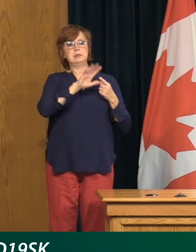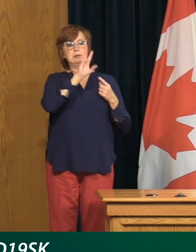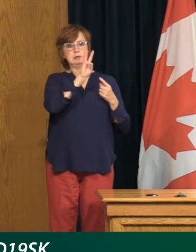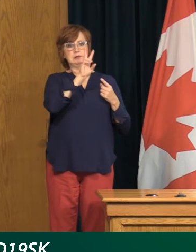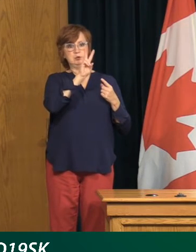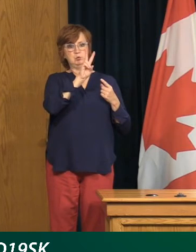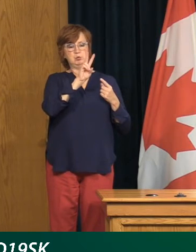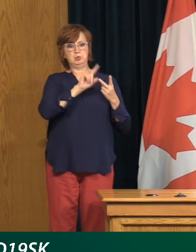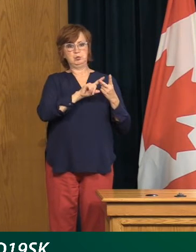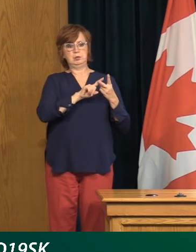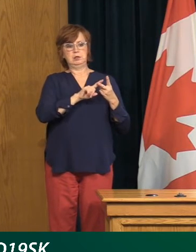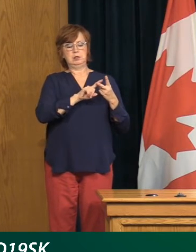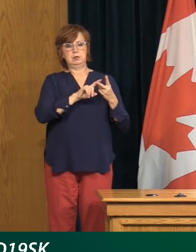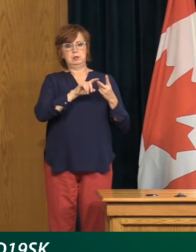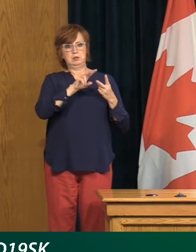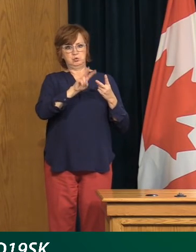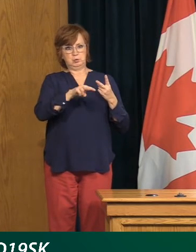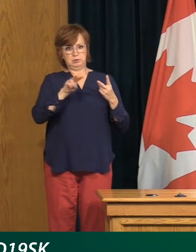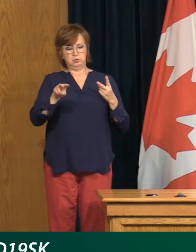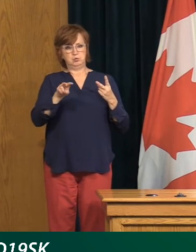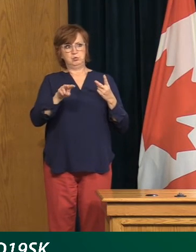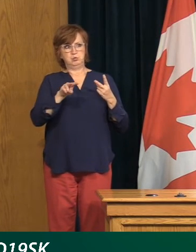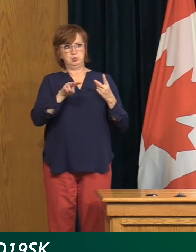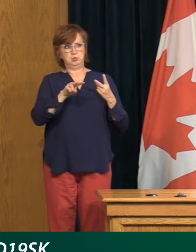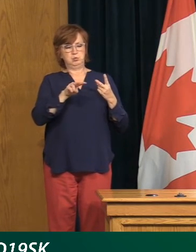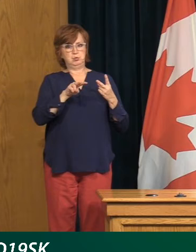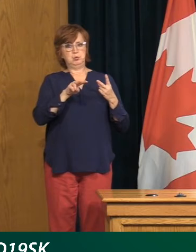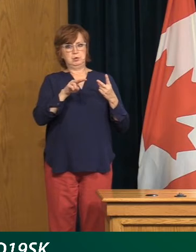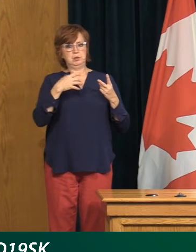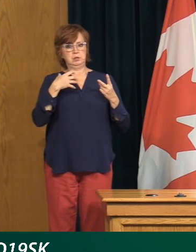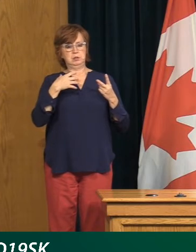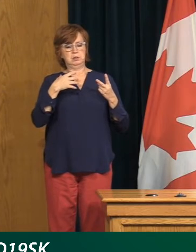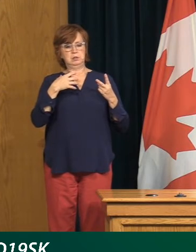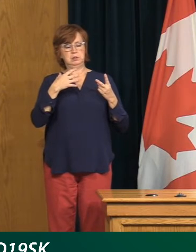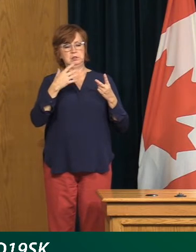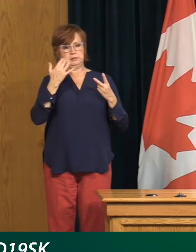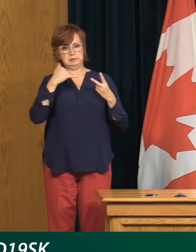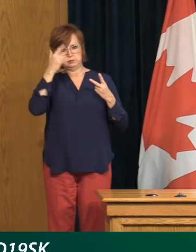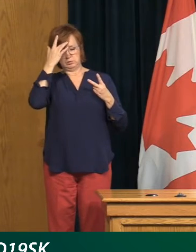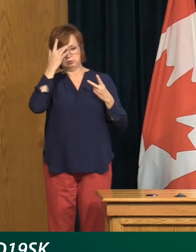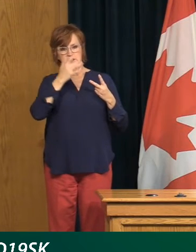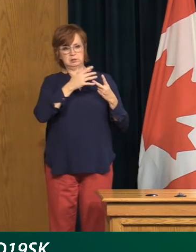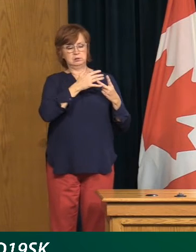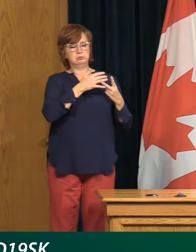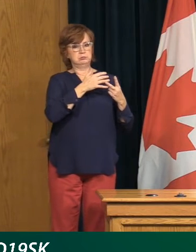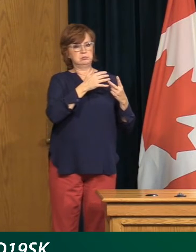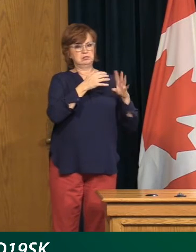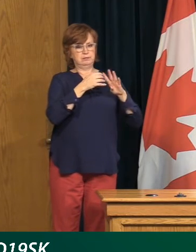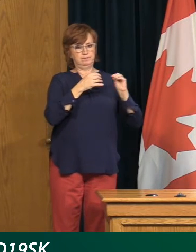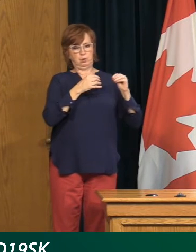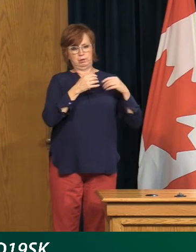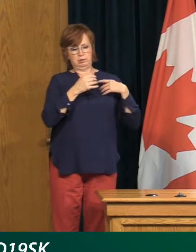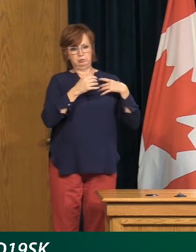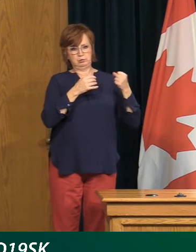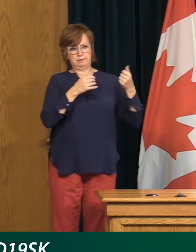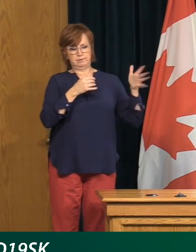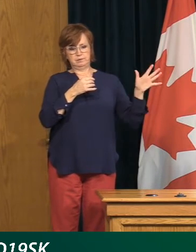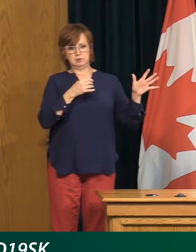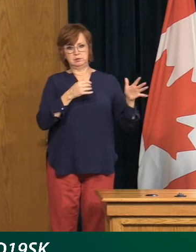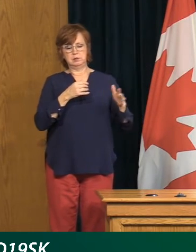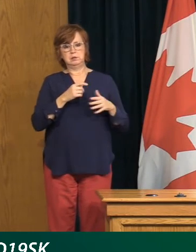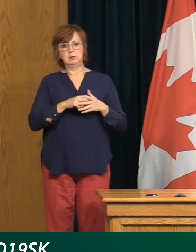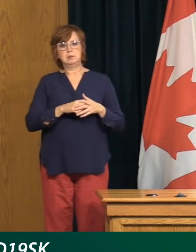22 still have a case that is active and seven schools have more than one case. But again, following those